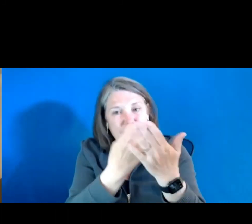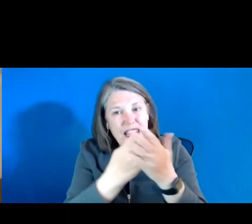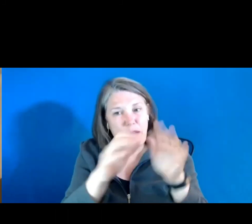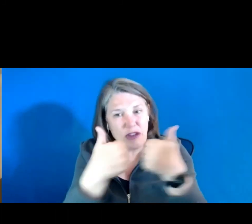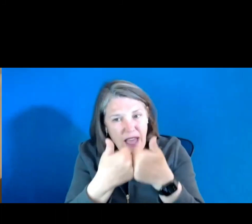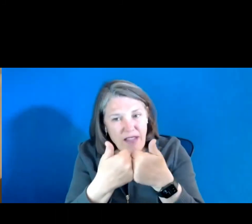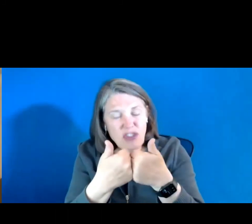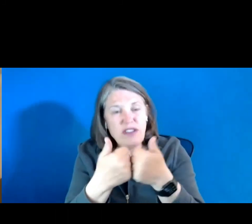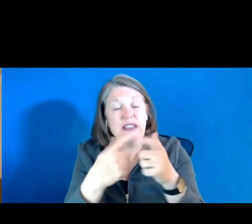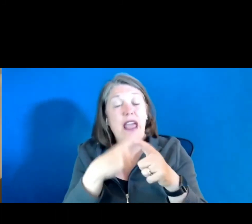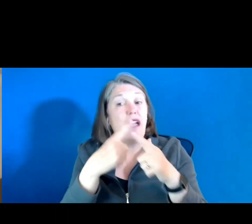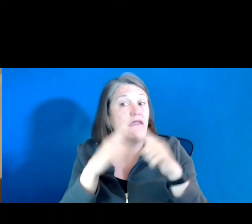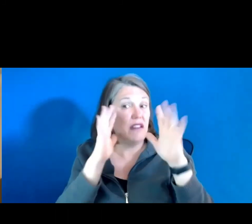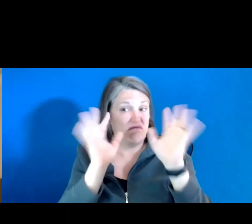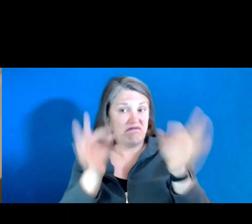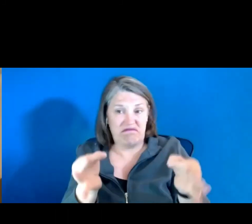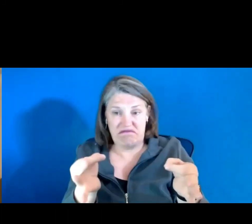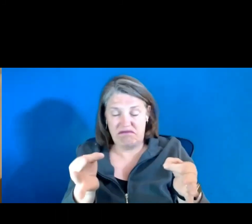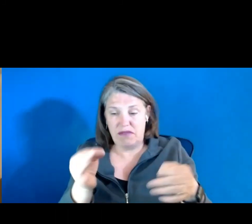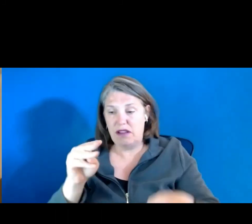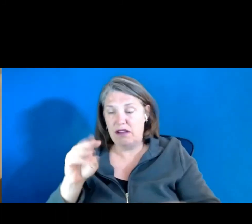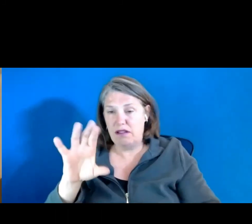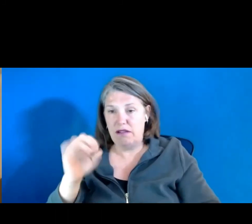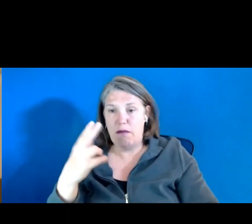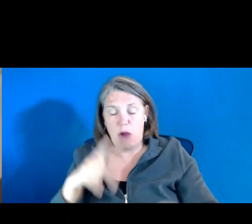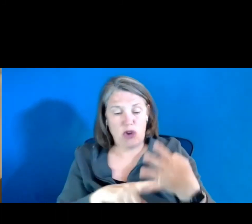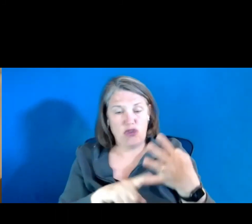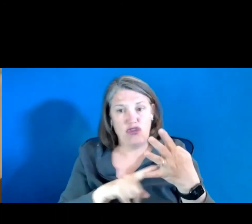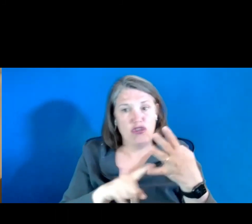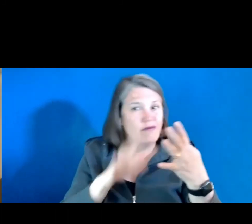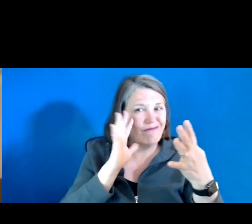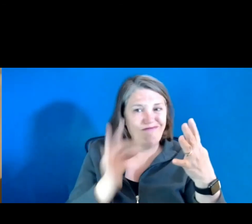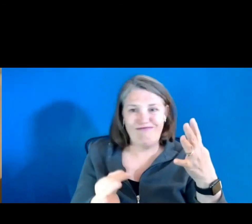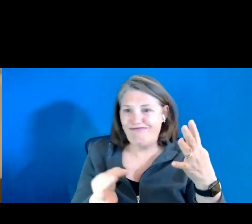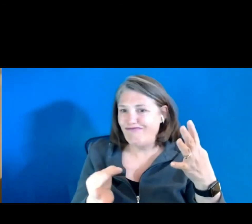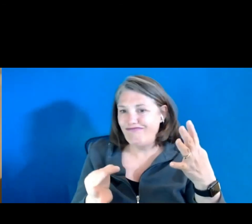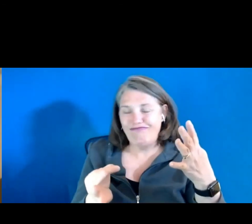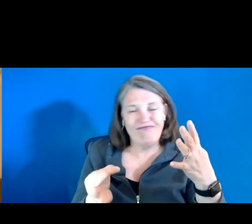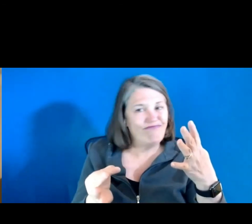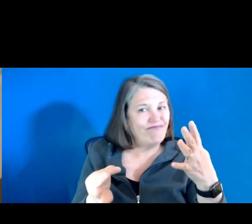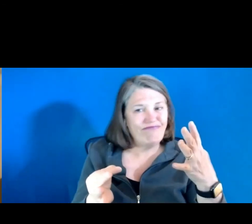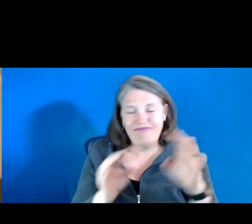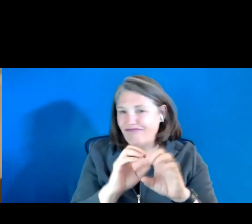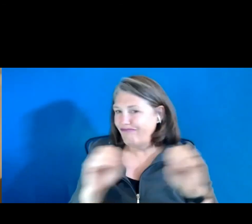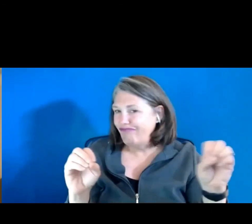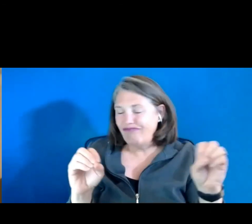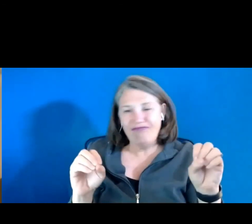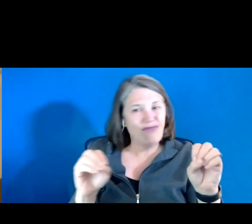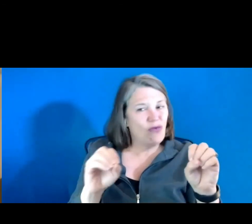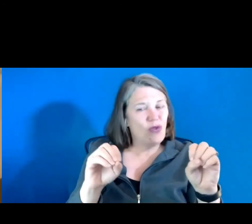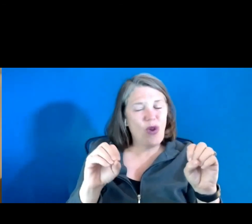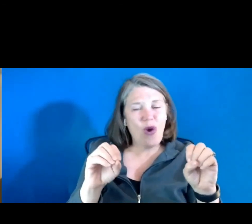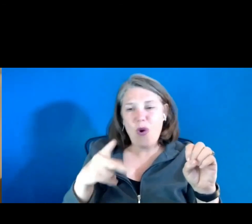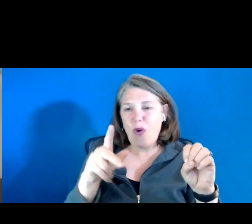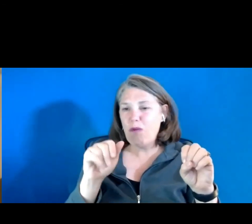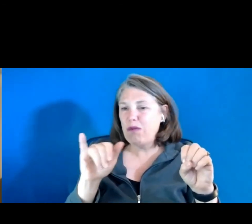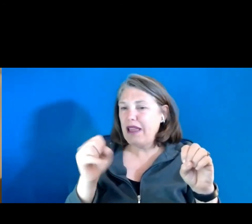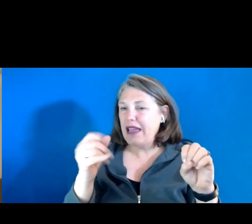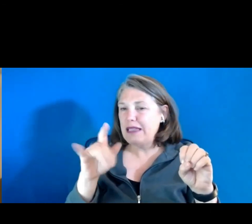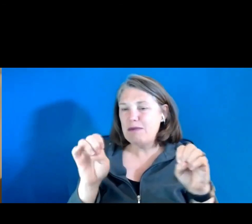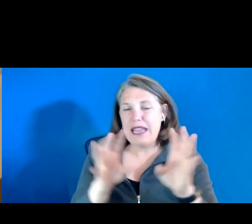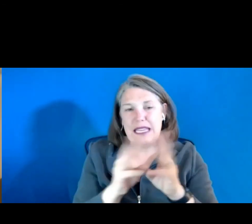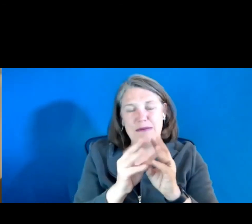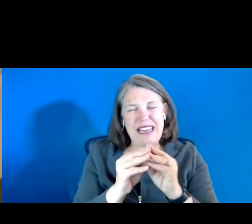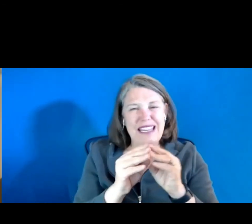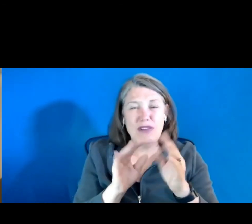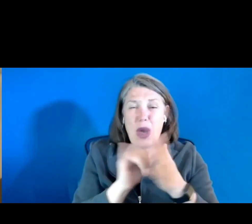And then we decided by the end of March to not do that place-based meeting. So we hardly began scratching